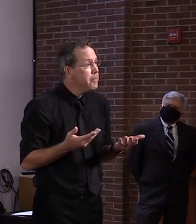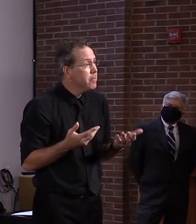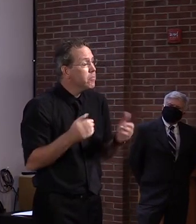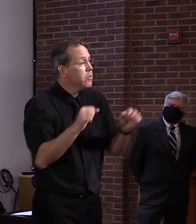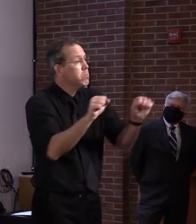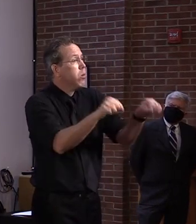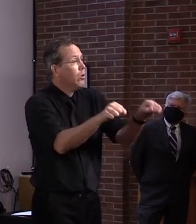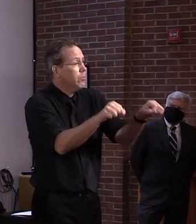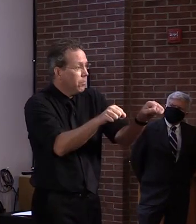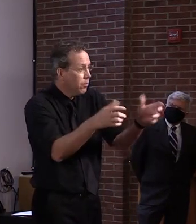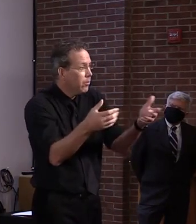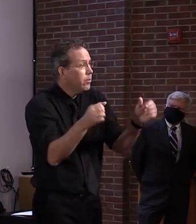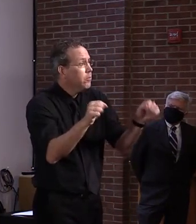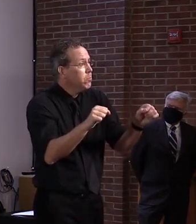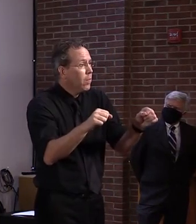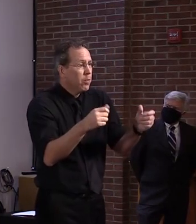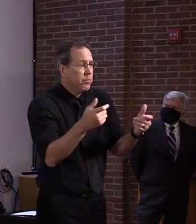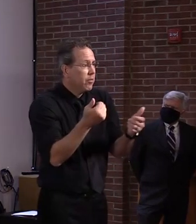Okay. Thank you very much.